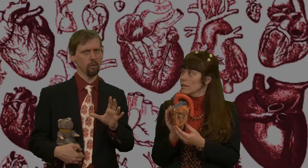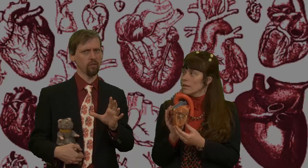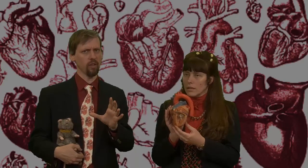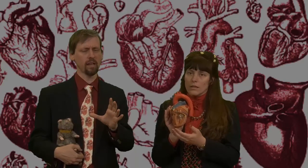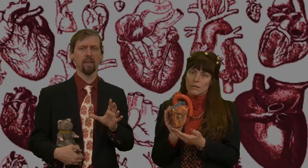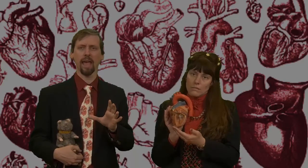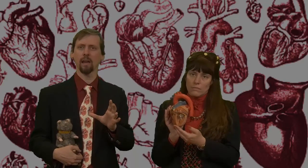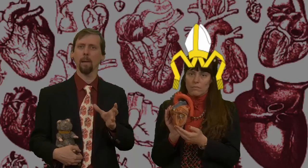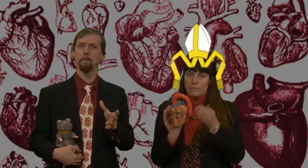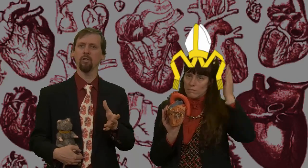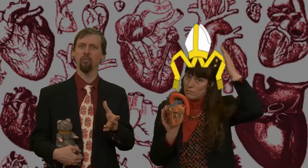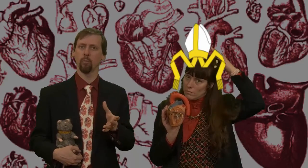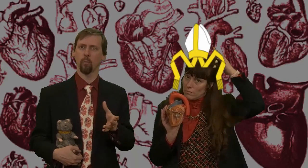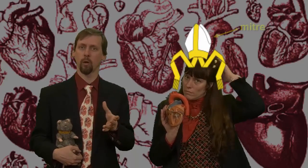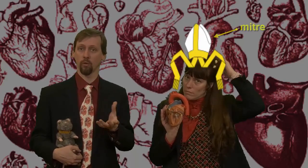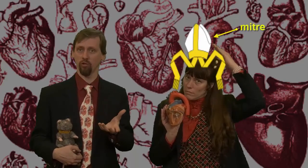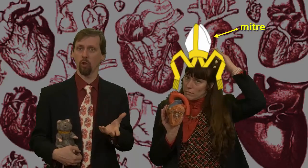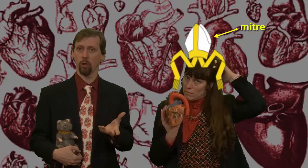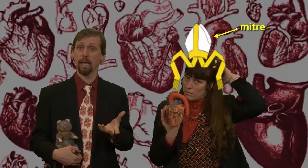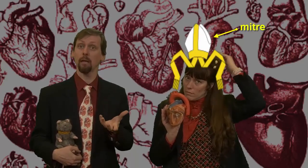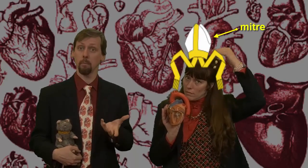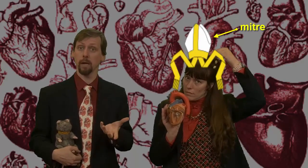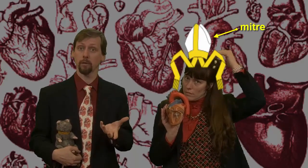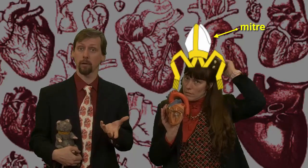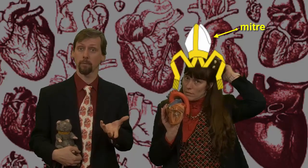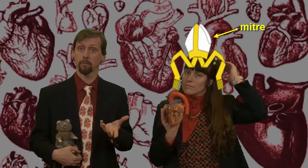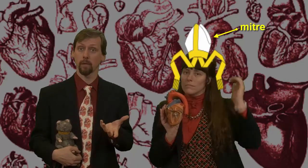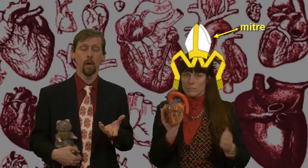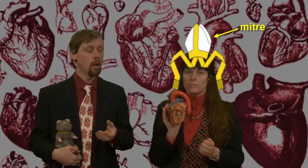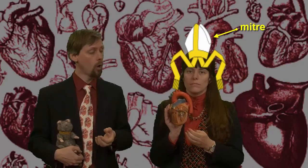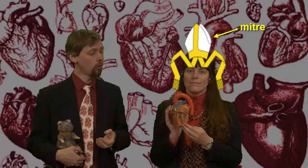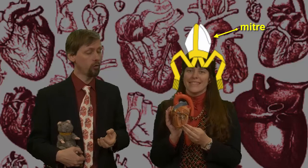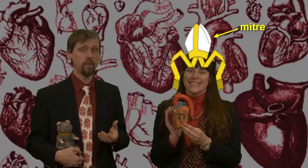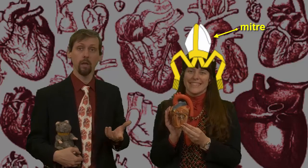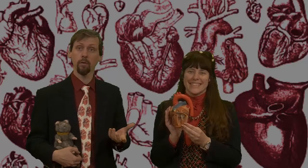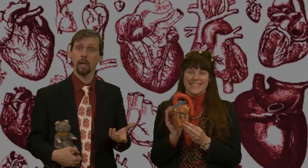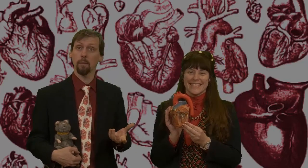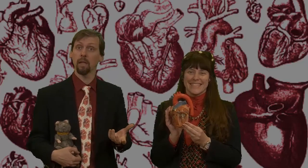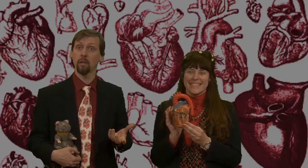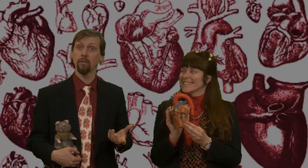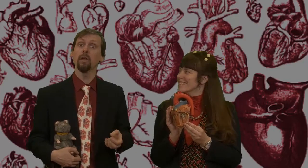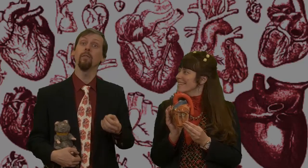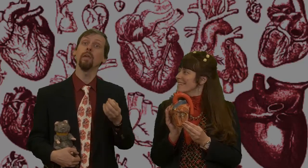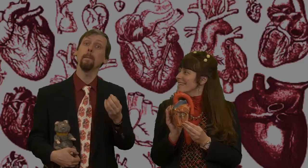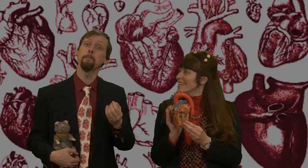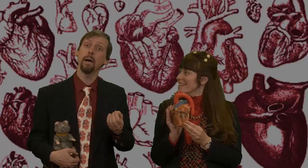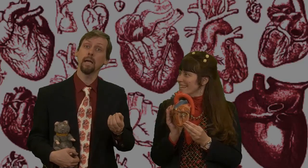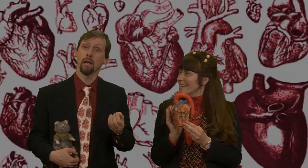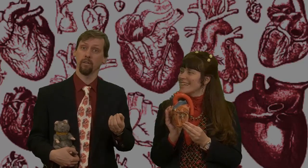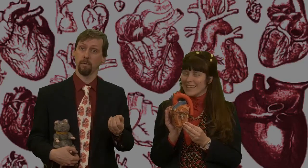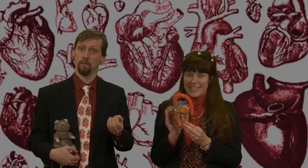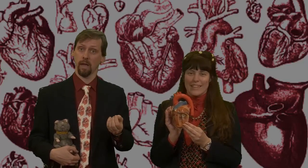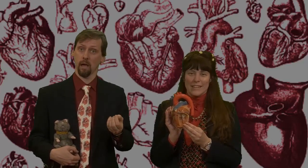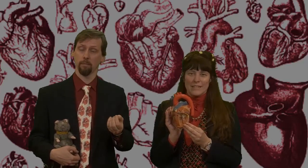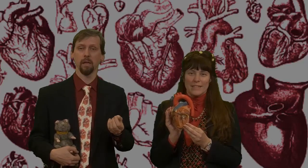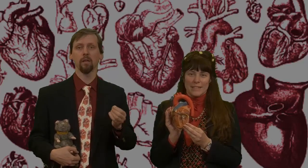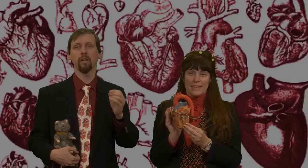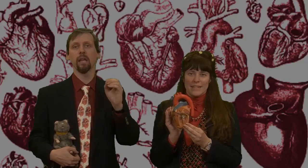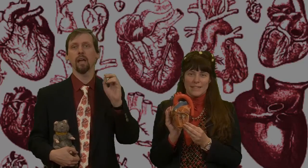looks like the hat a bishop would wear, which is called a mitre. Also, the other name is the bicuspid valve because it has